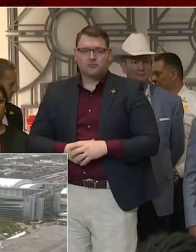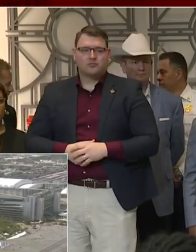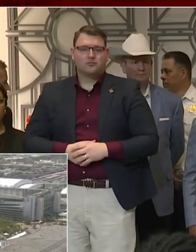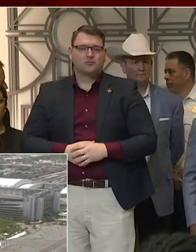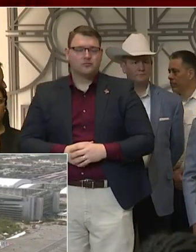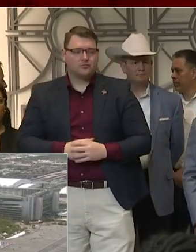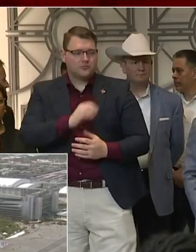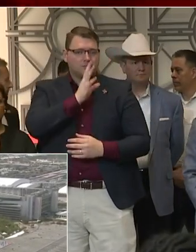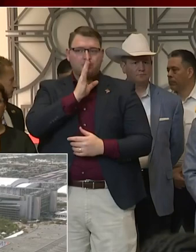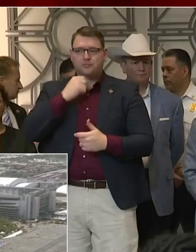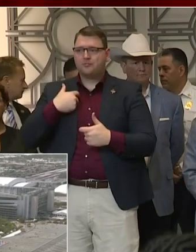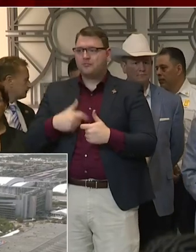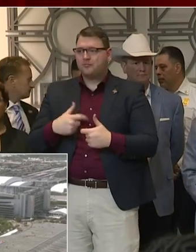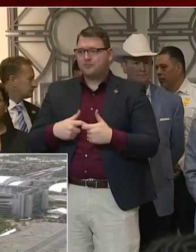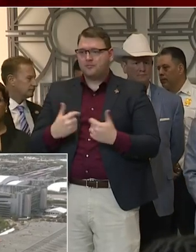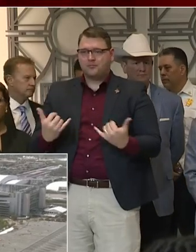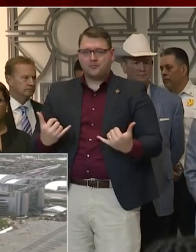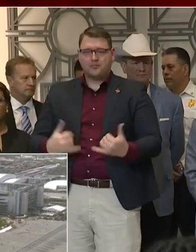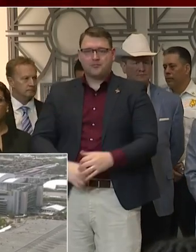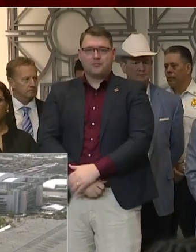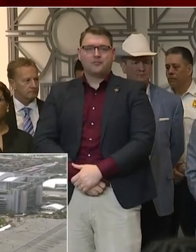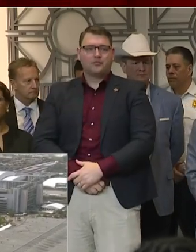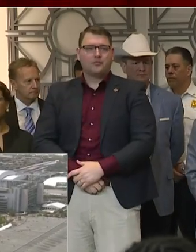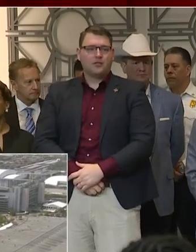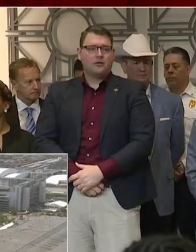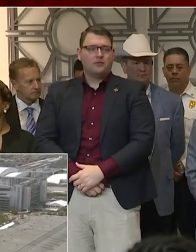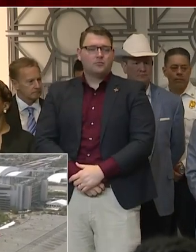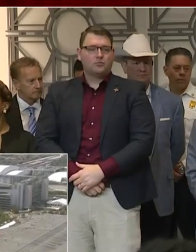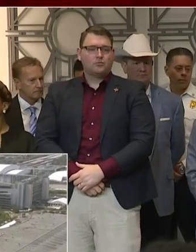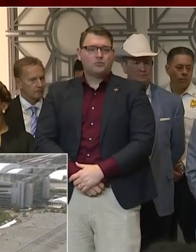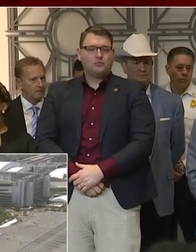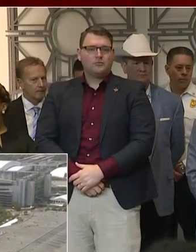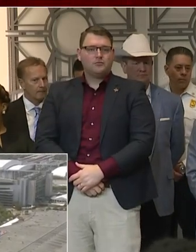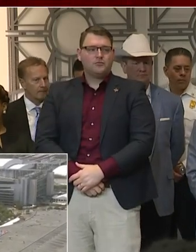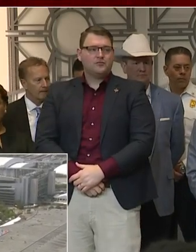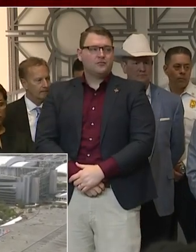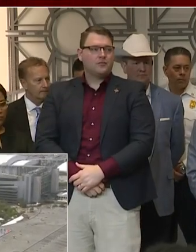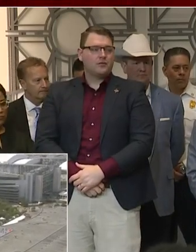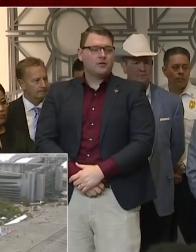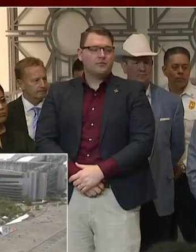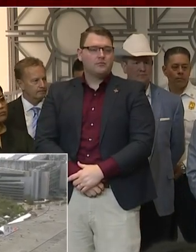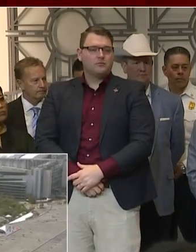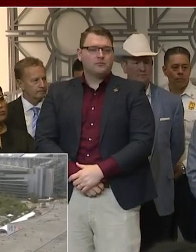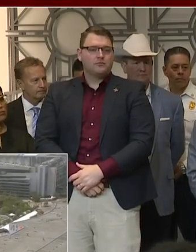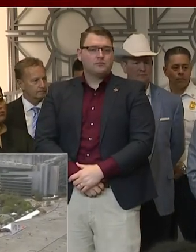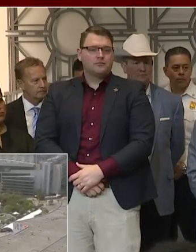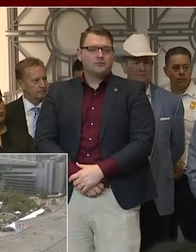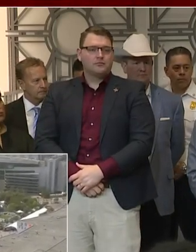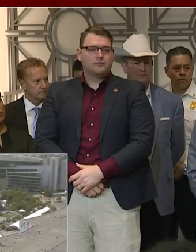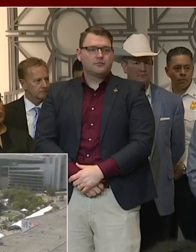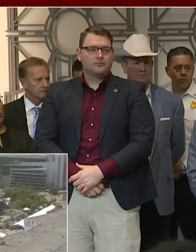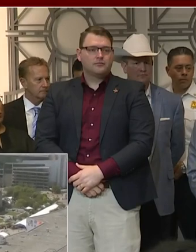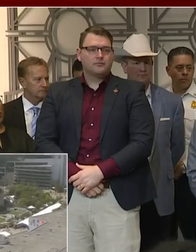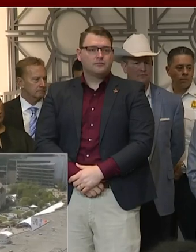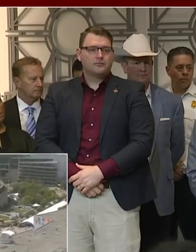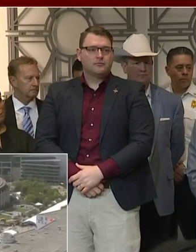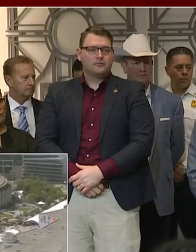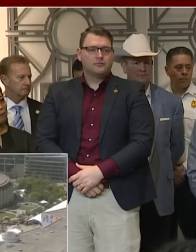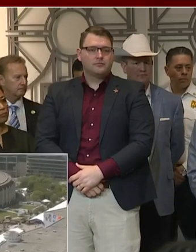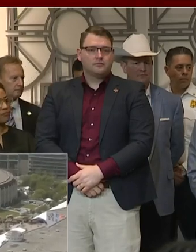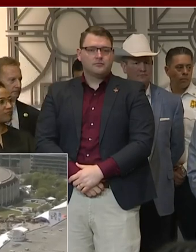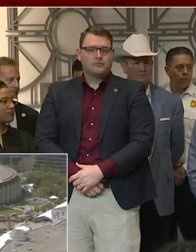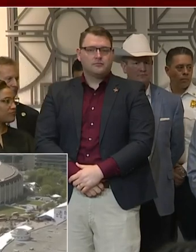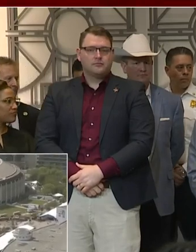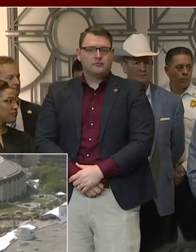You are listening to Harris County Judge Lena